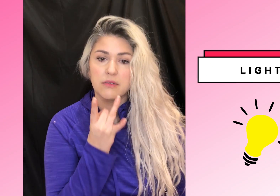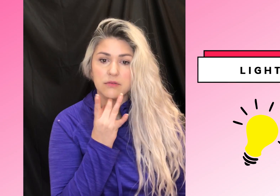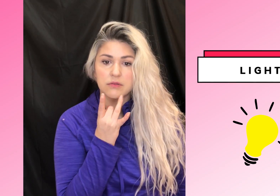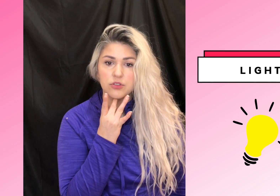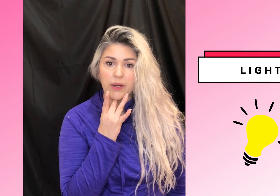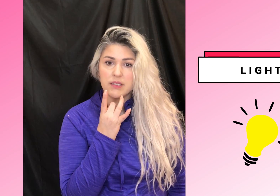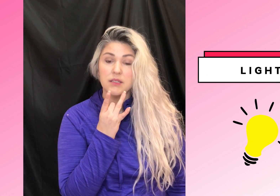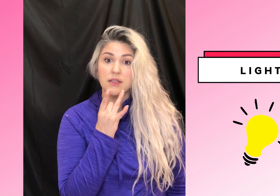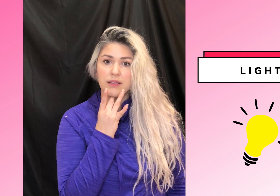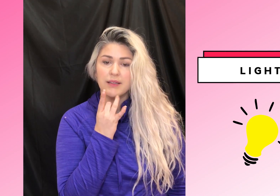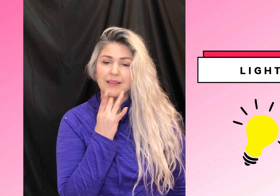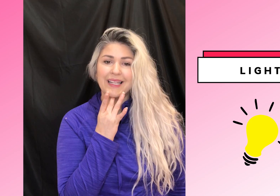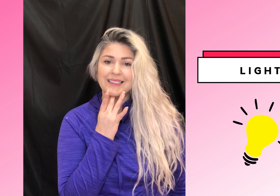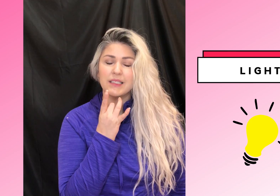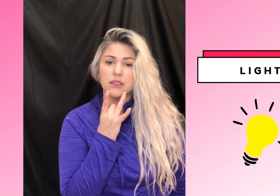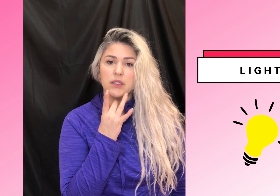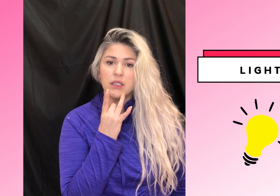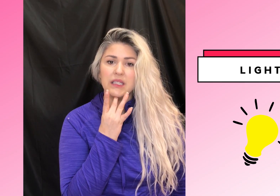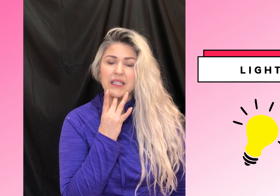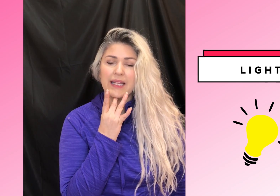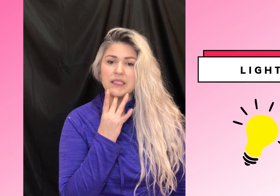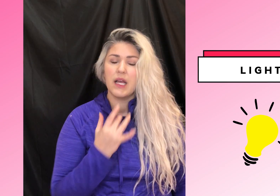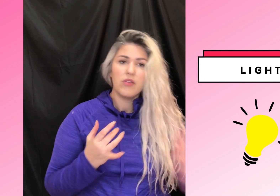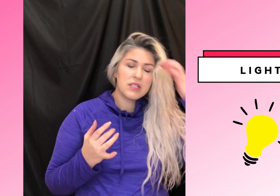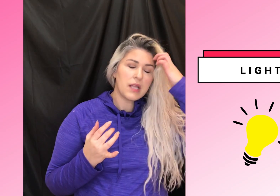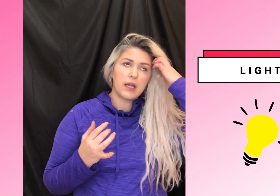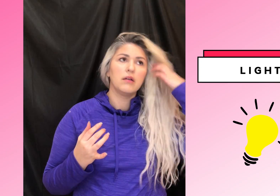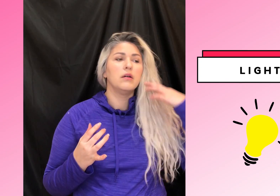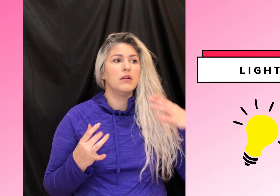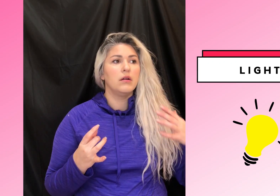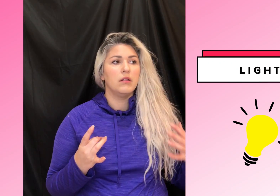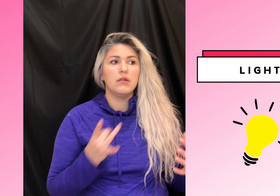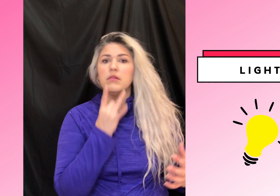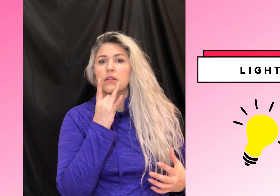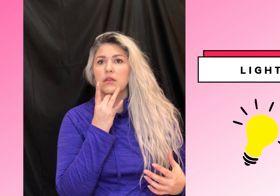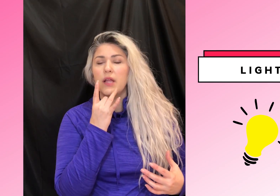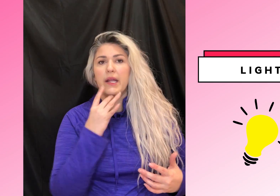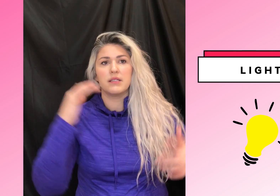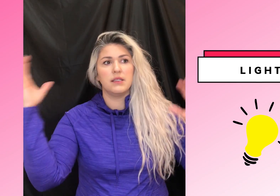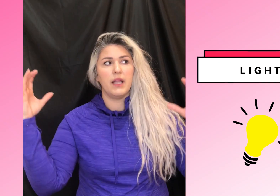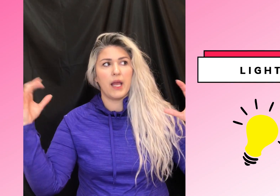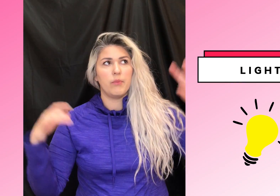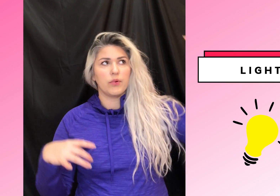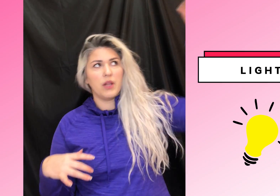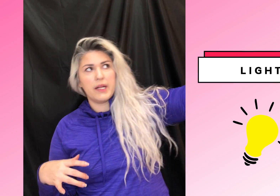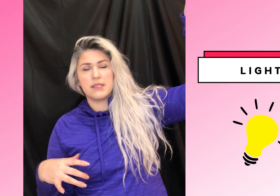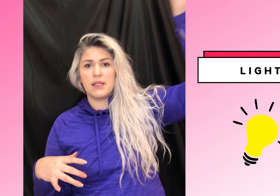twice. Light, light. This is like light as in lamp or light as in the